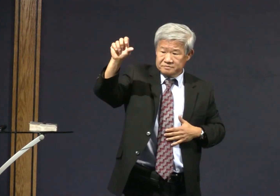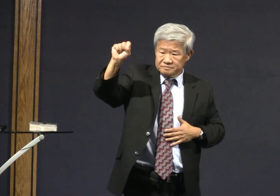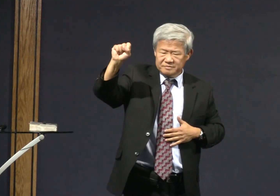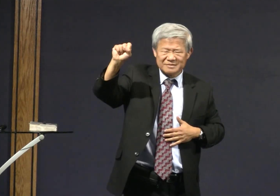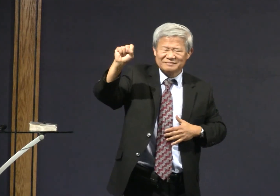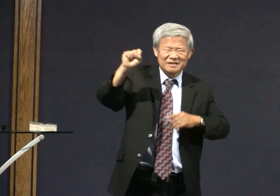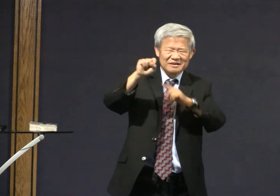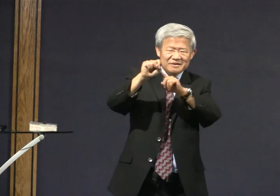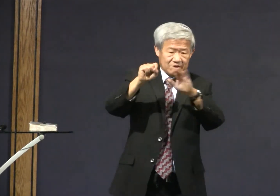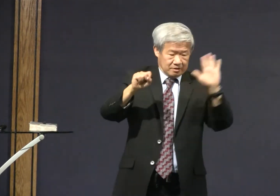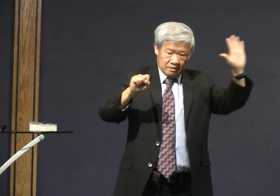So the Celts